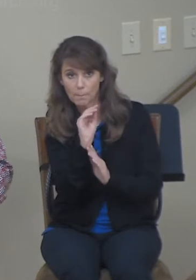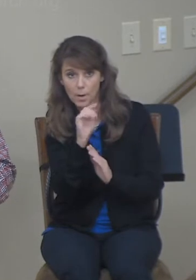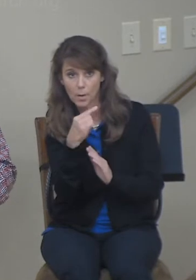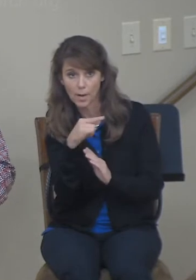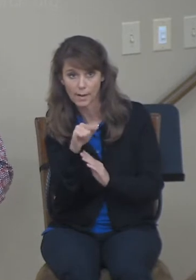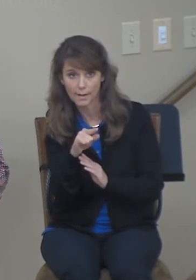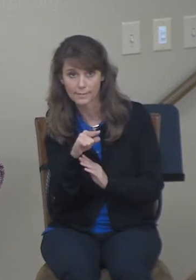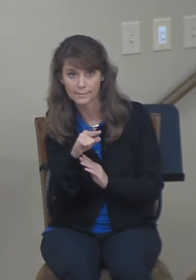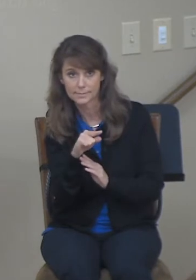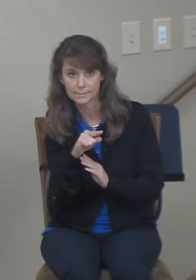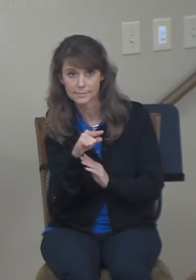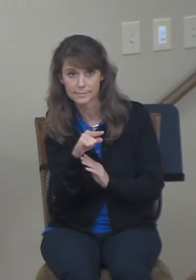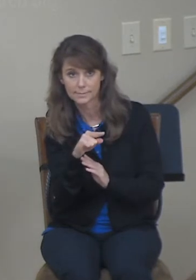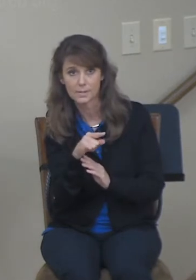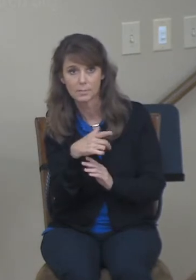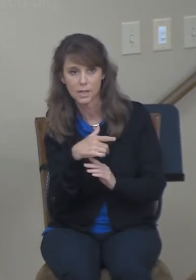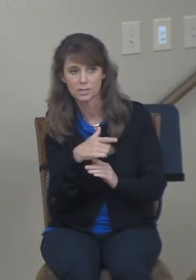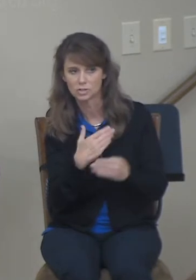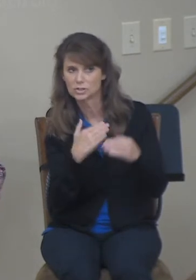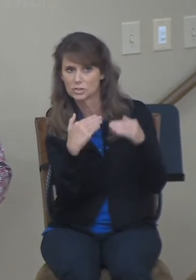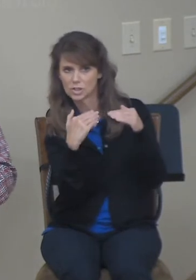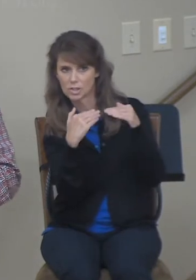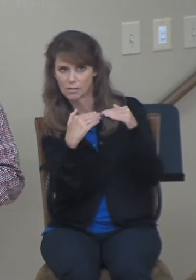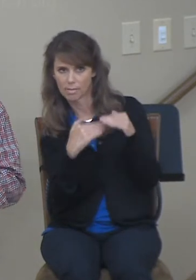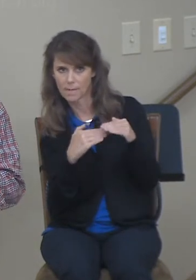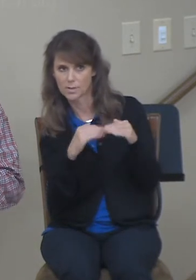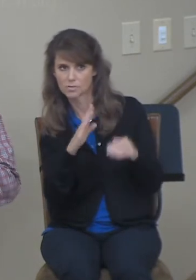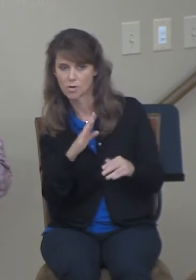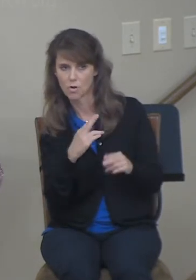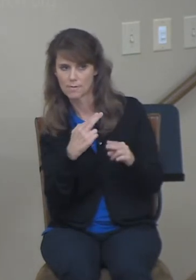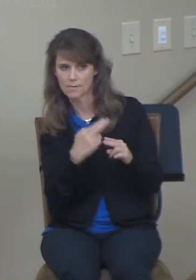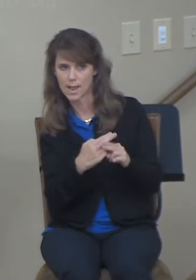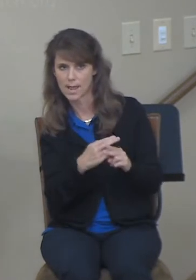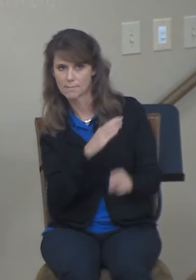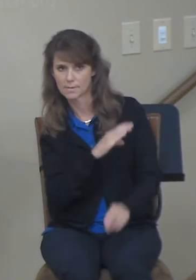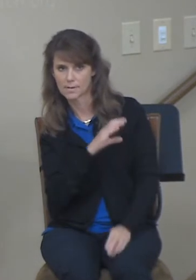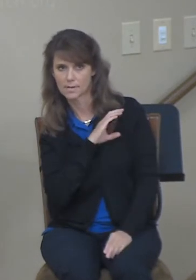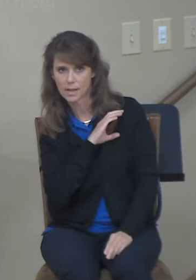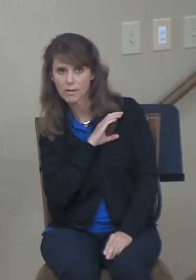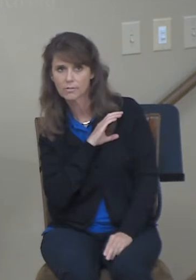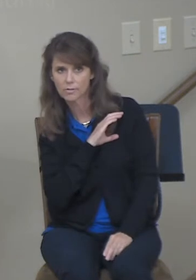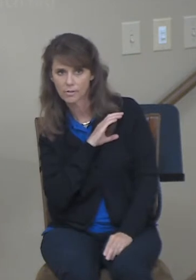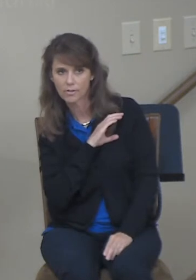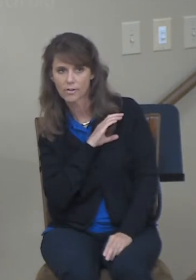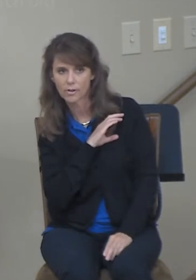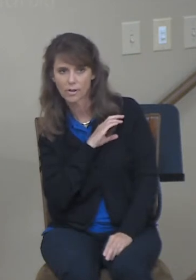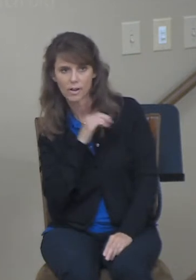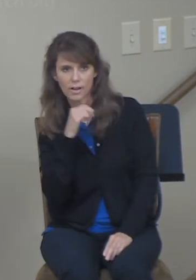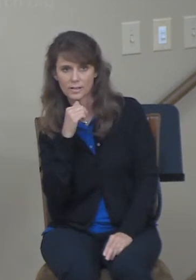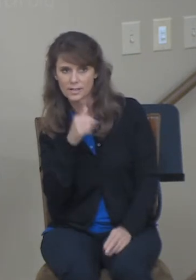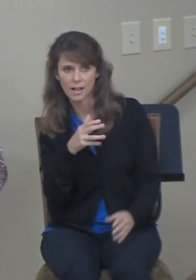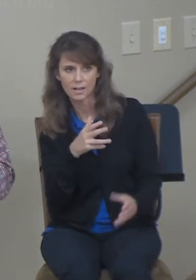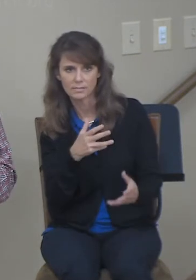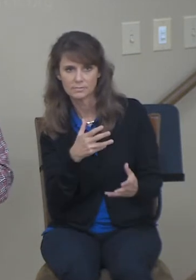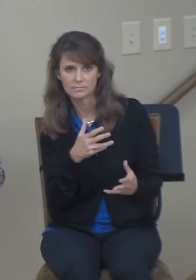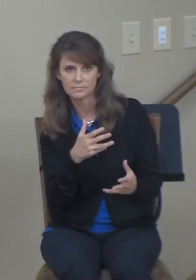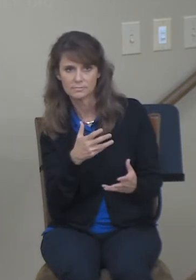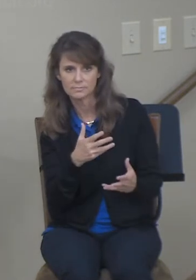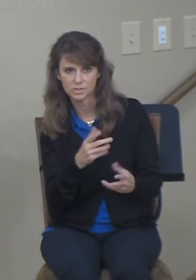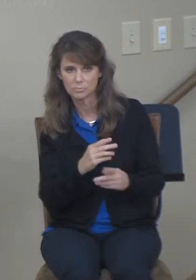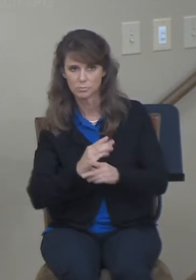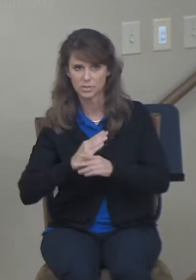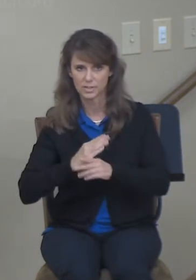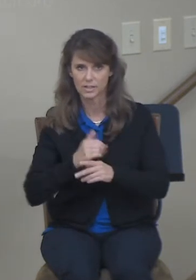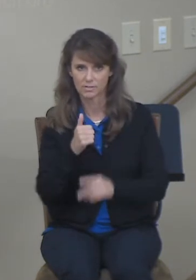that she could have been taken advantage of. And her reputation, if not her character, would be outright ruined. But both of them maintained